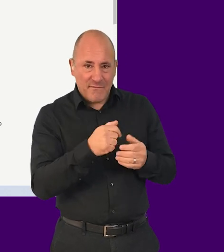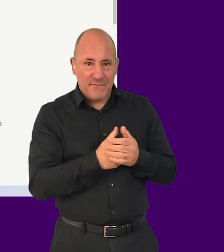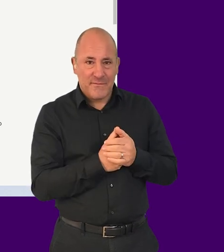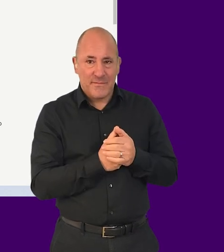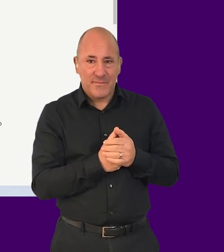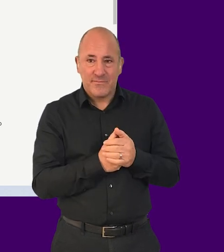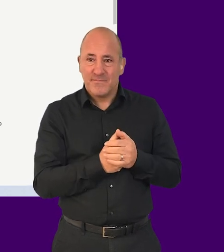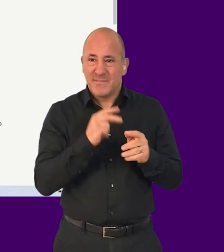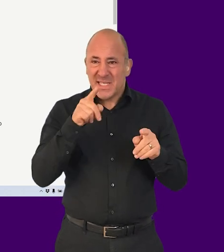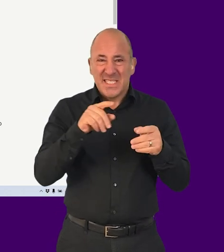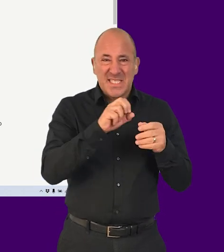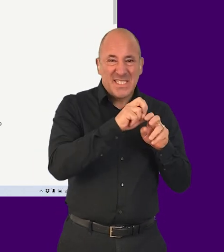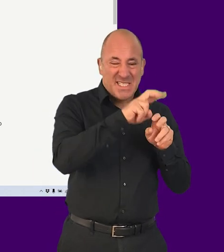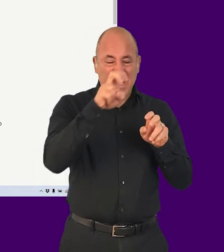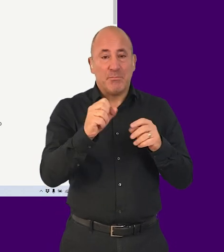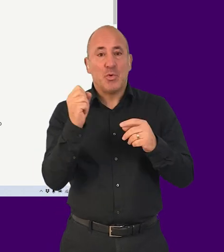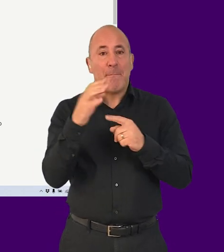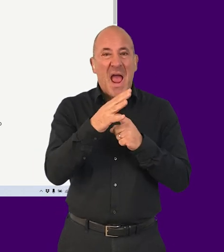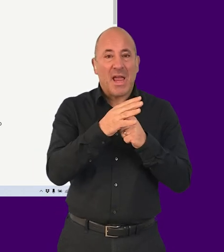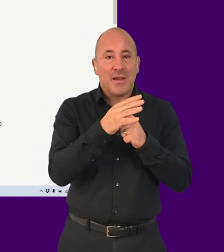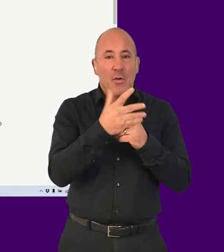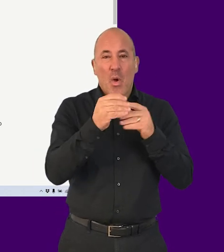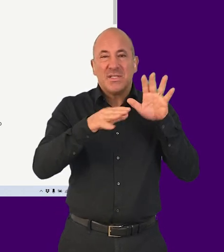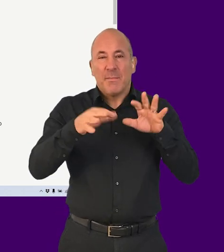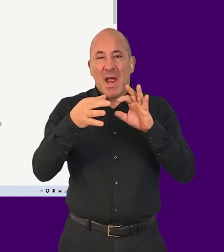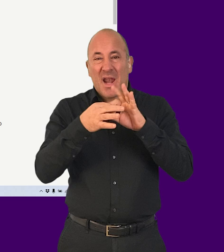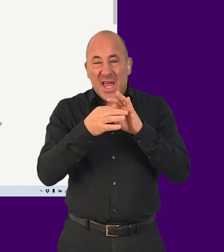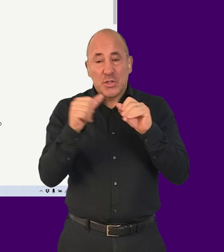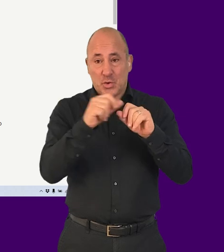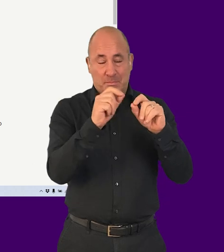A Skip to Main Content or a similar link should appear on the screen.